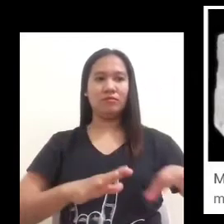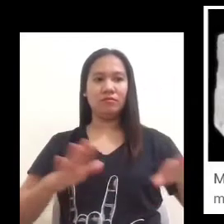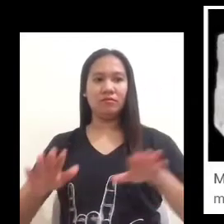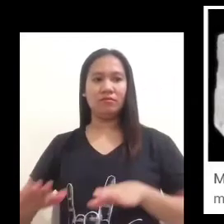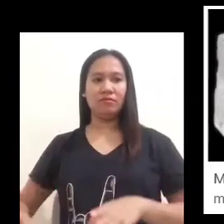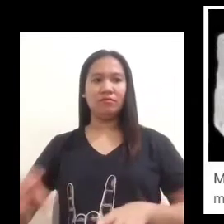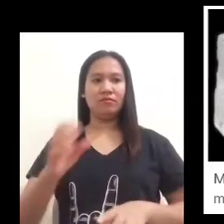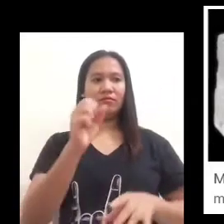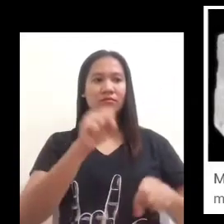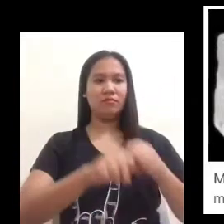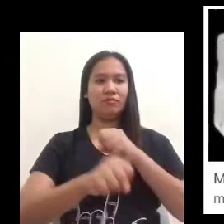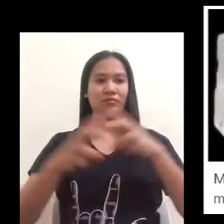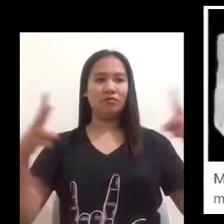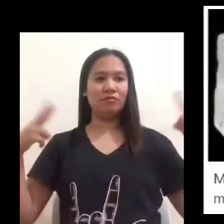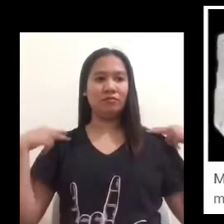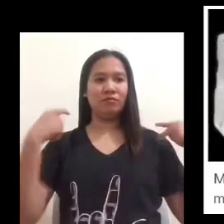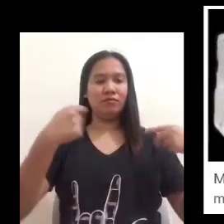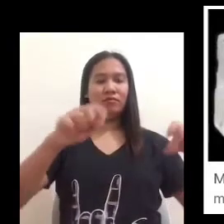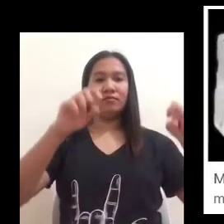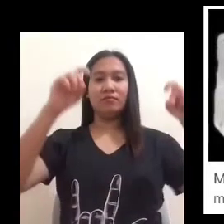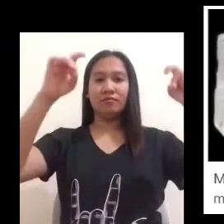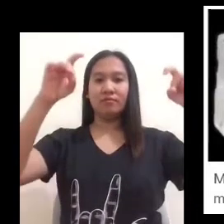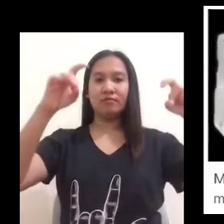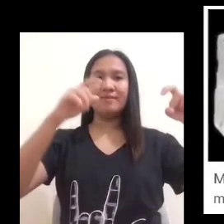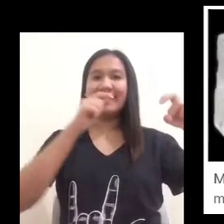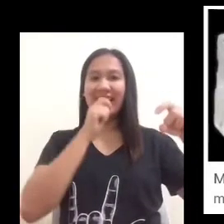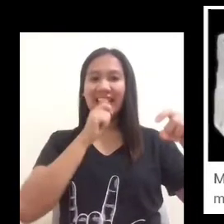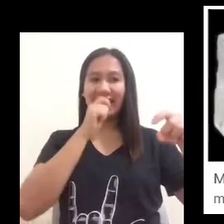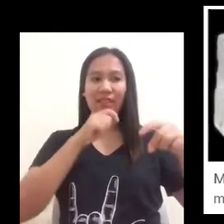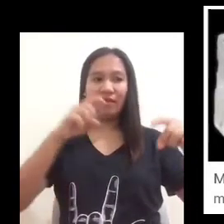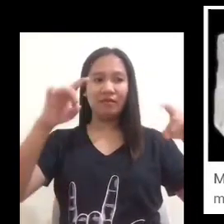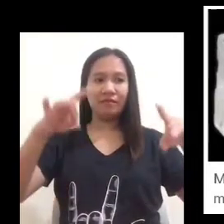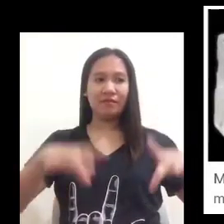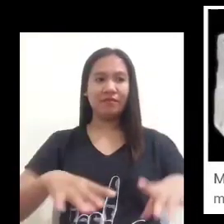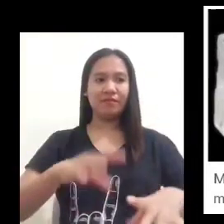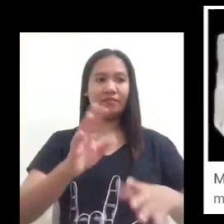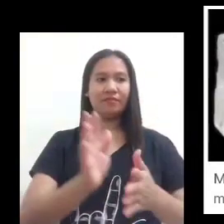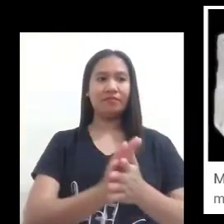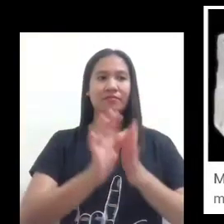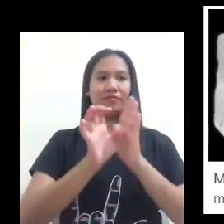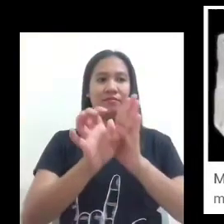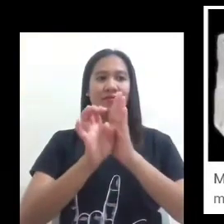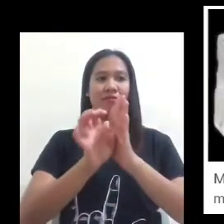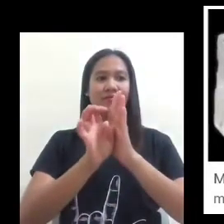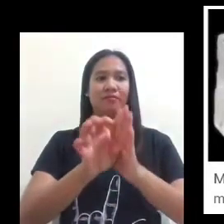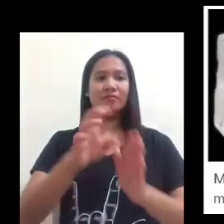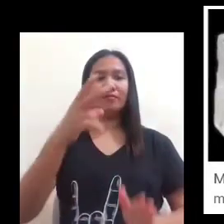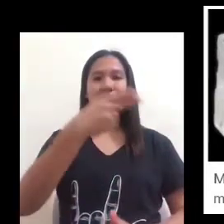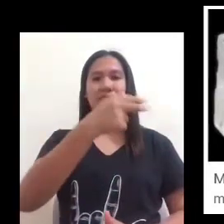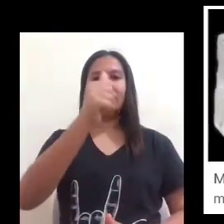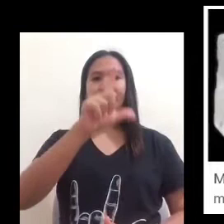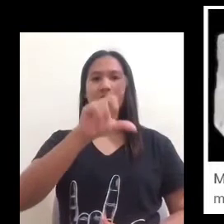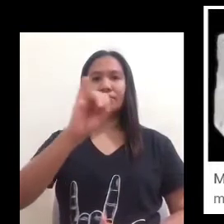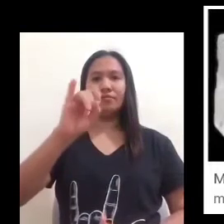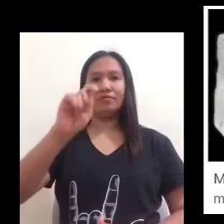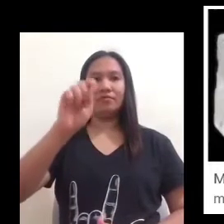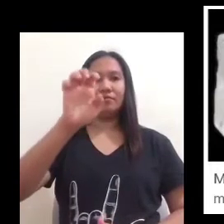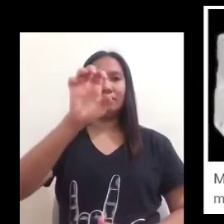so we have the taste test such as the halite it has a salty